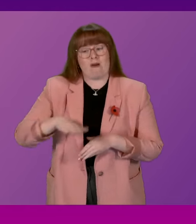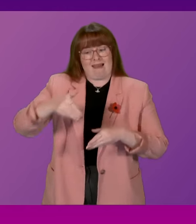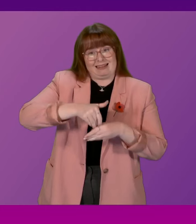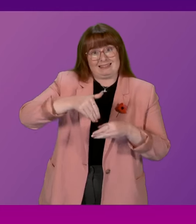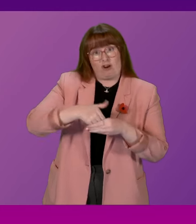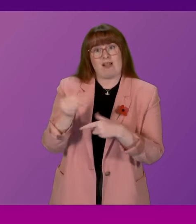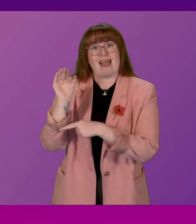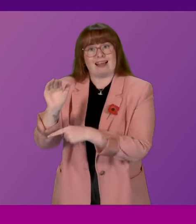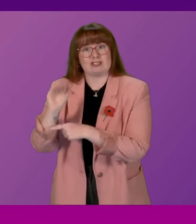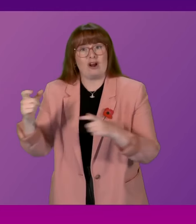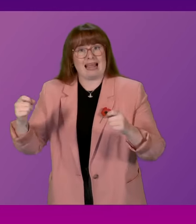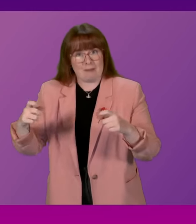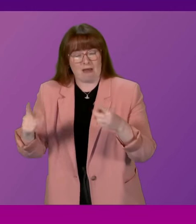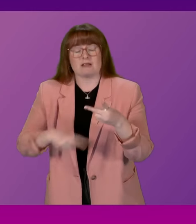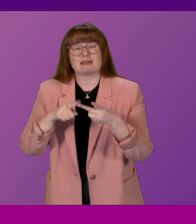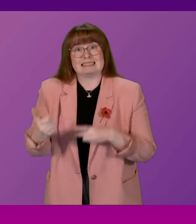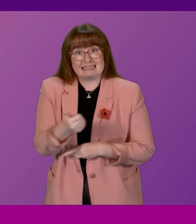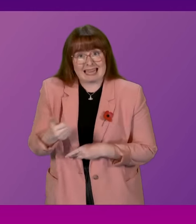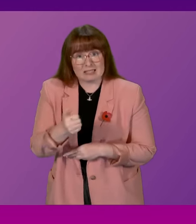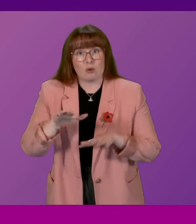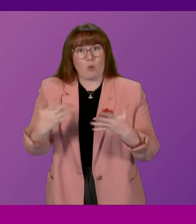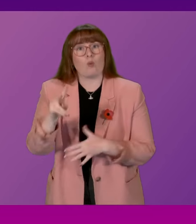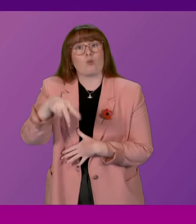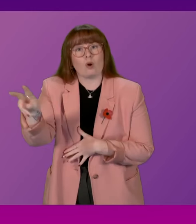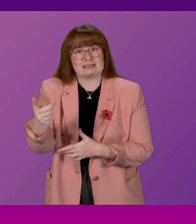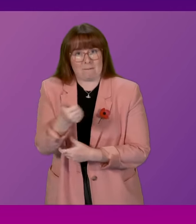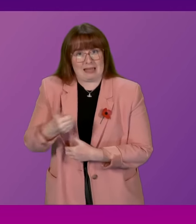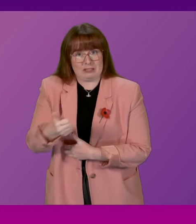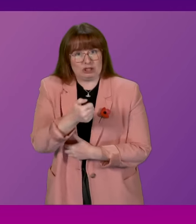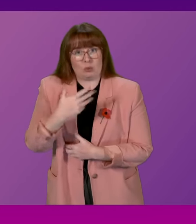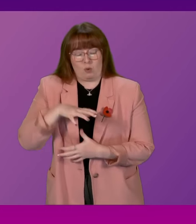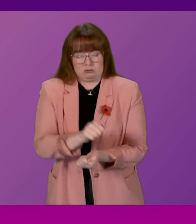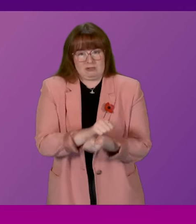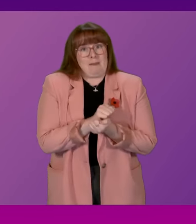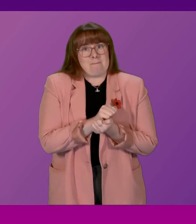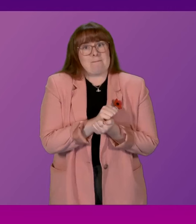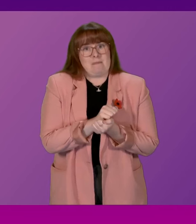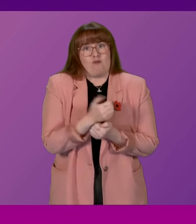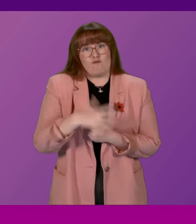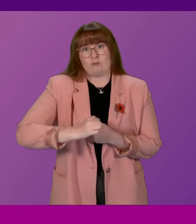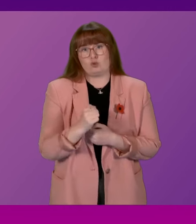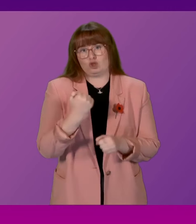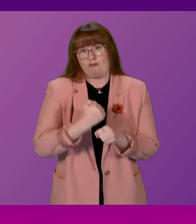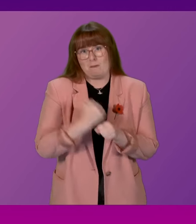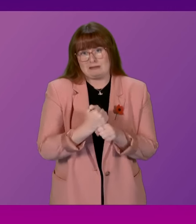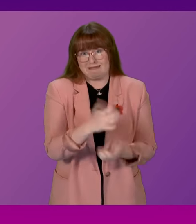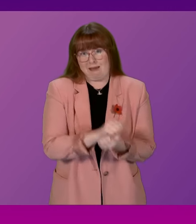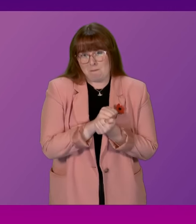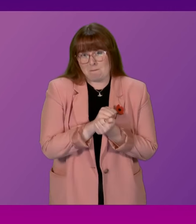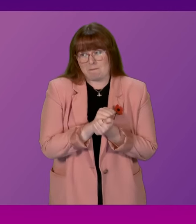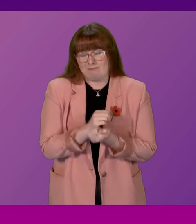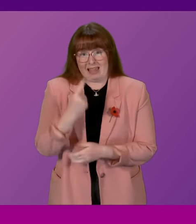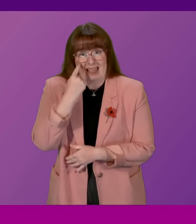external emails, text messages or WhatsApp messages held by the Scottish Government. The evidence